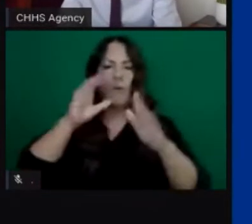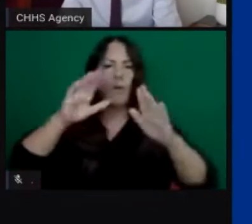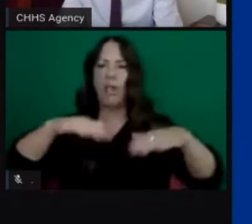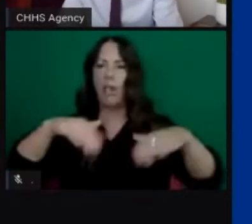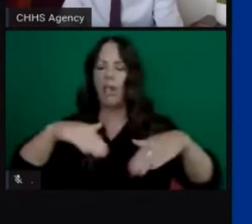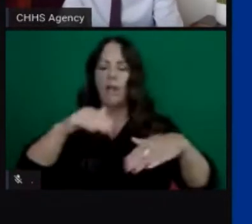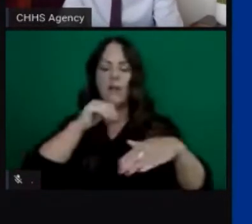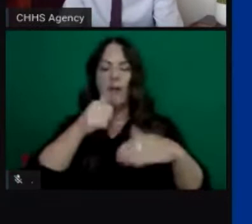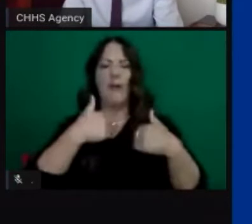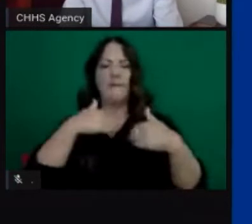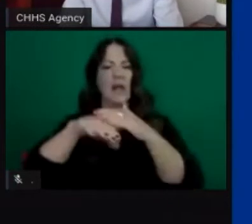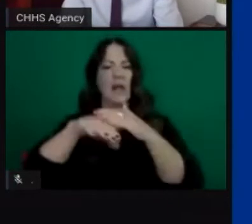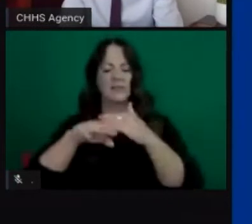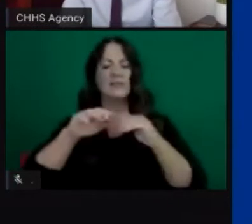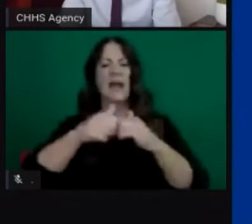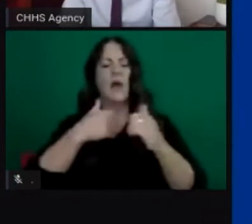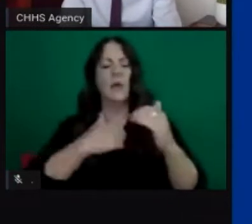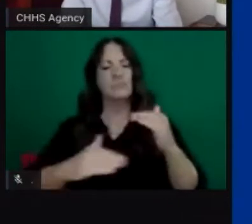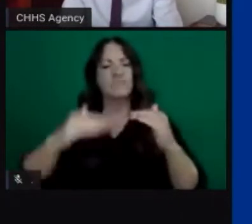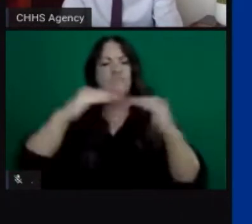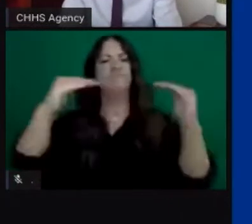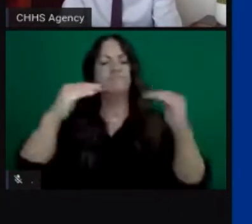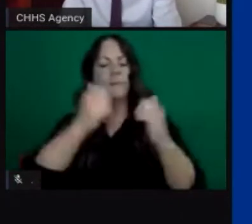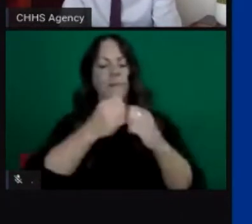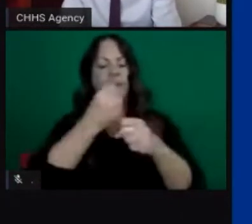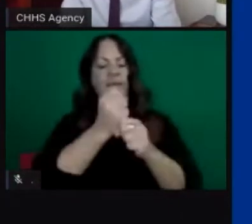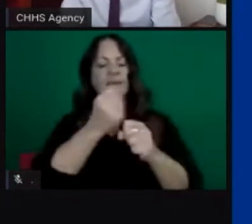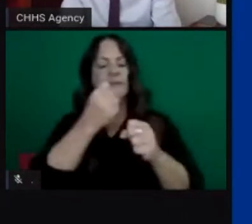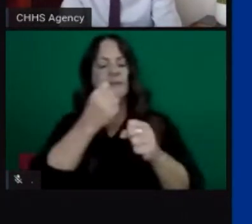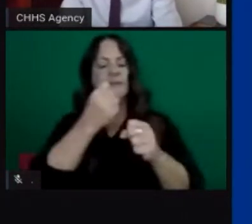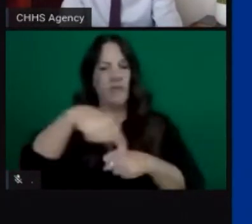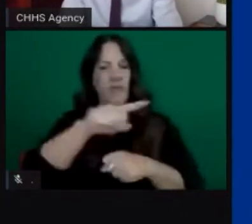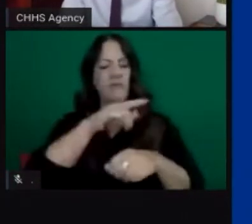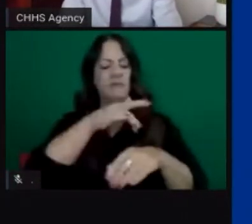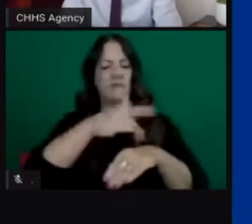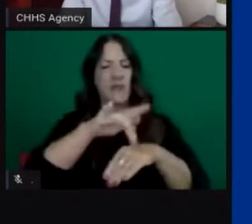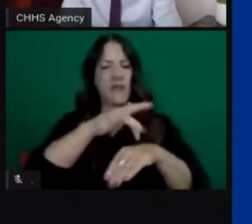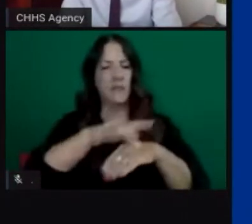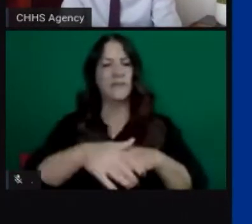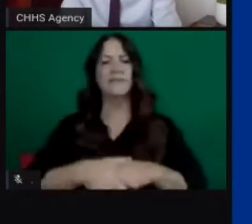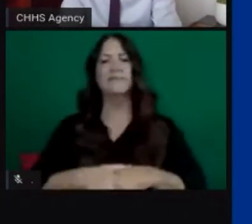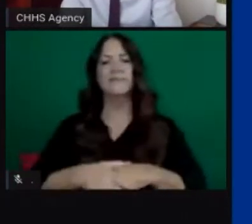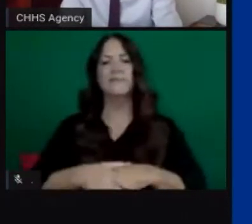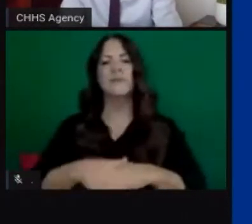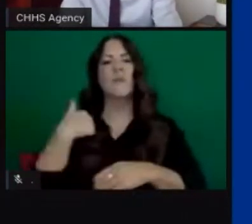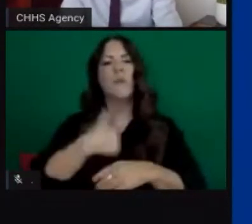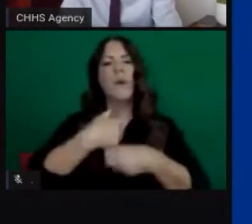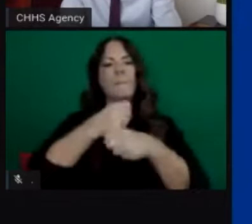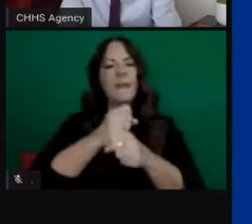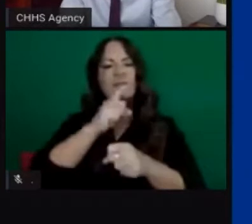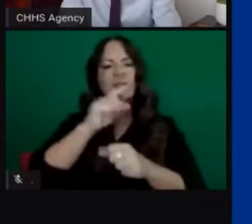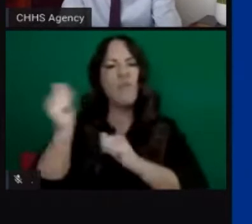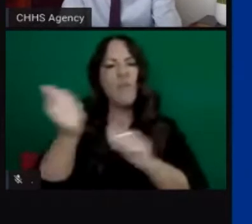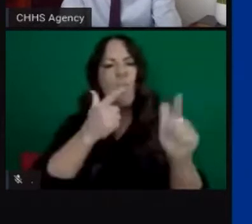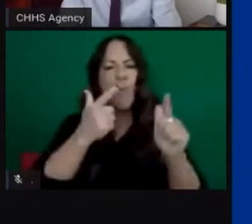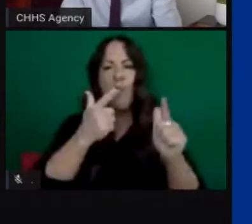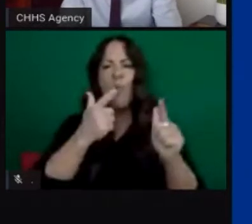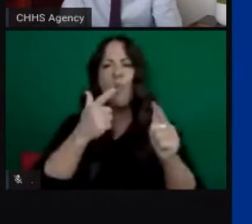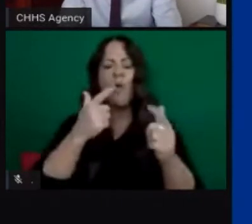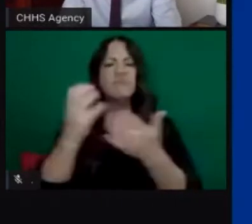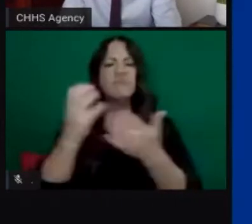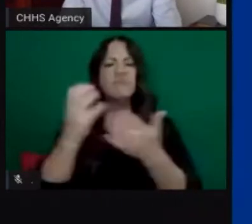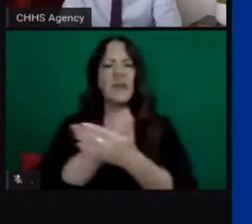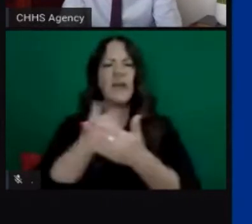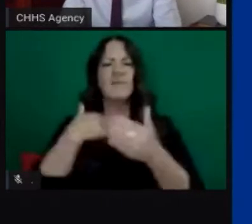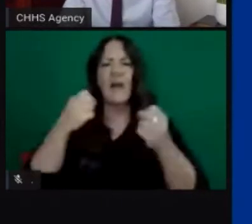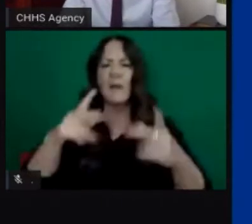our goal all along has been to create a California where we all have equal opportunities for optimal physical health mental health and well-being